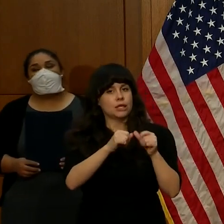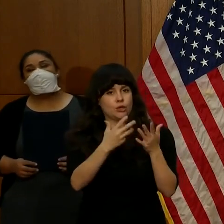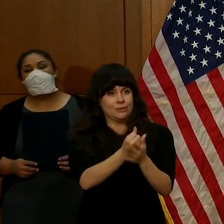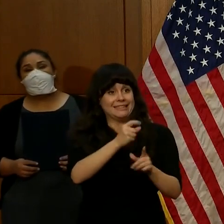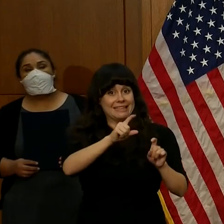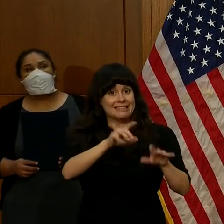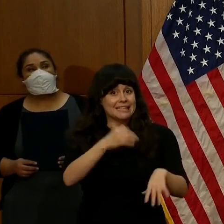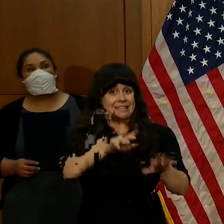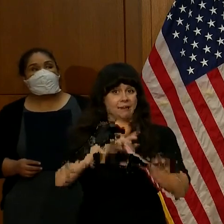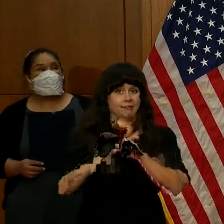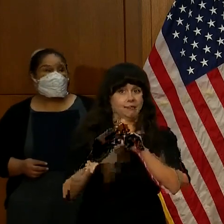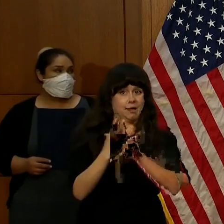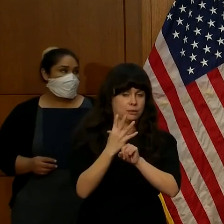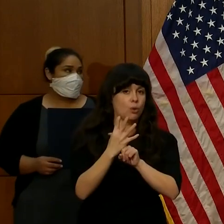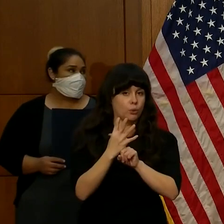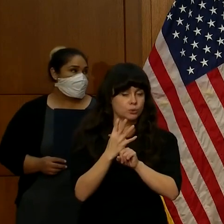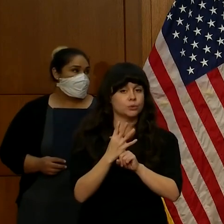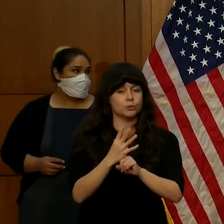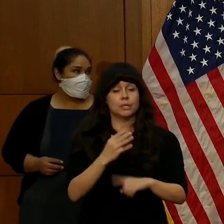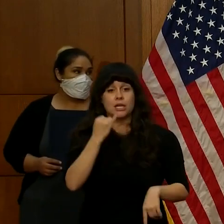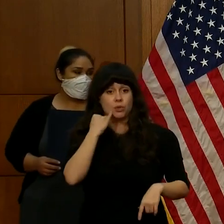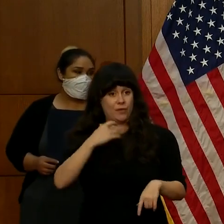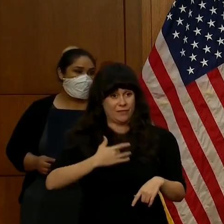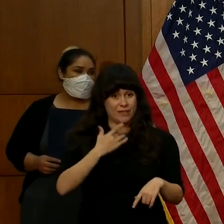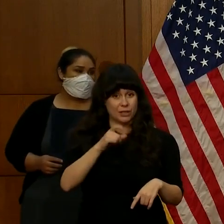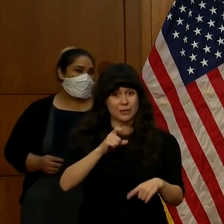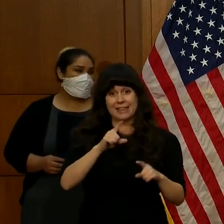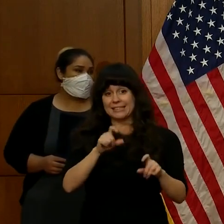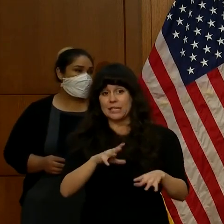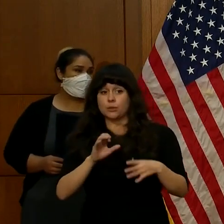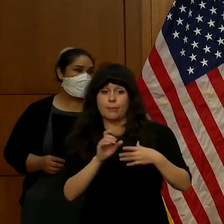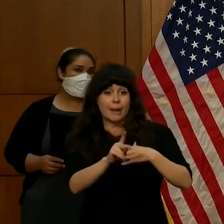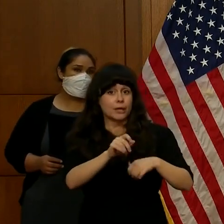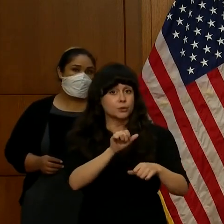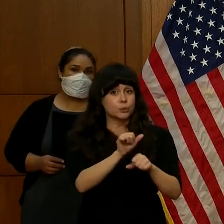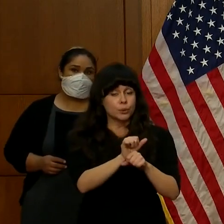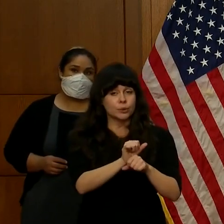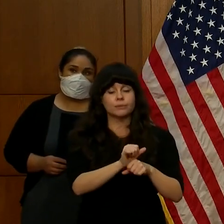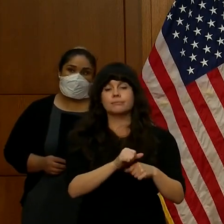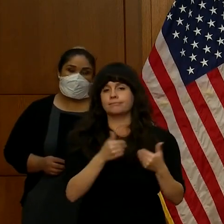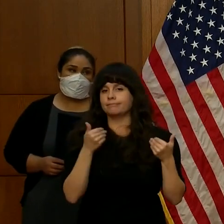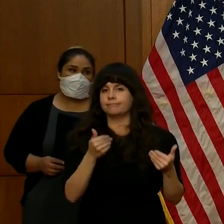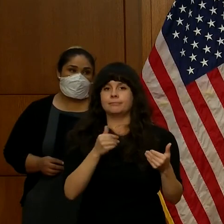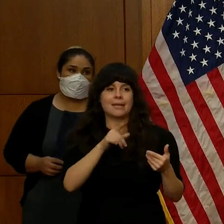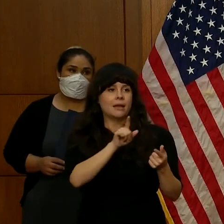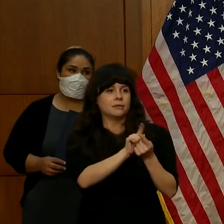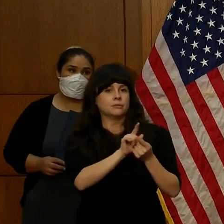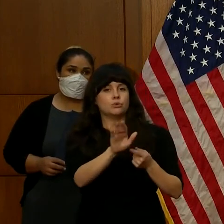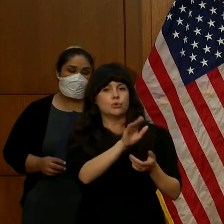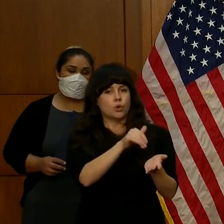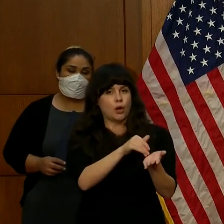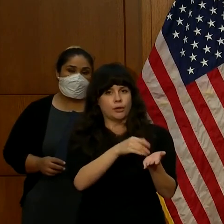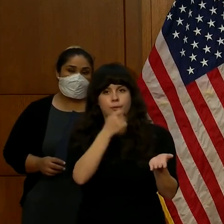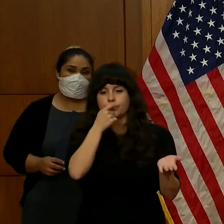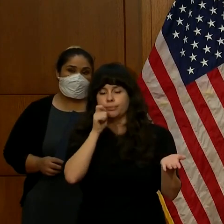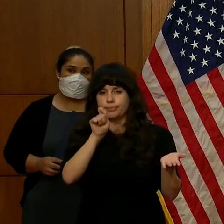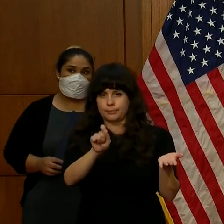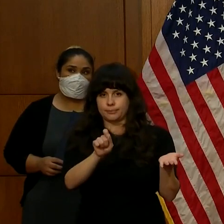you think you've been exposed, or you need a test to go back to work, you should consult your physician, period.